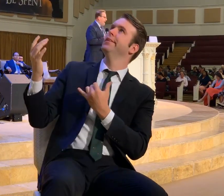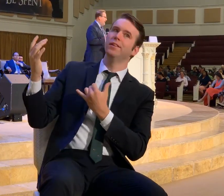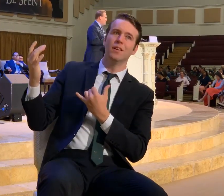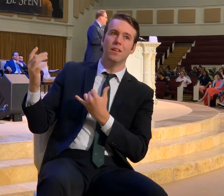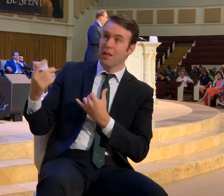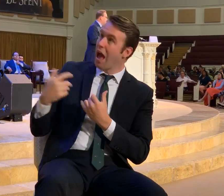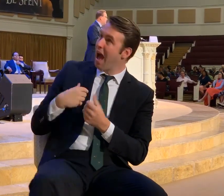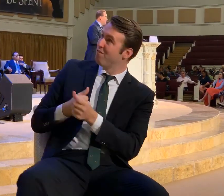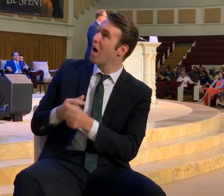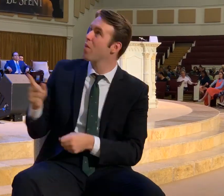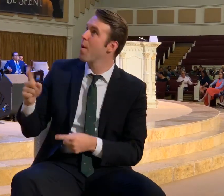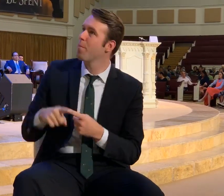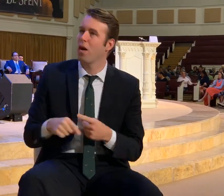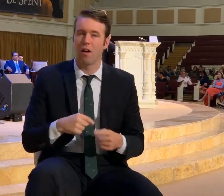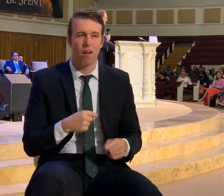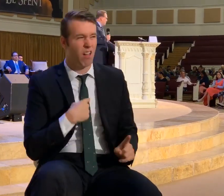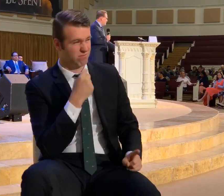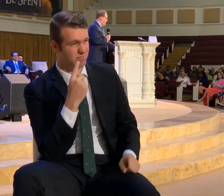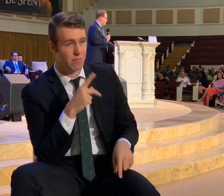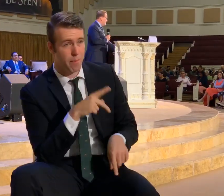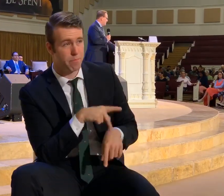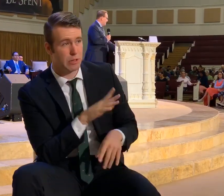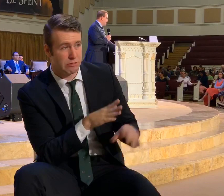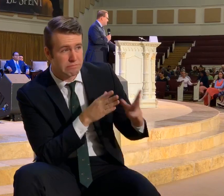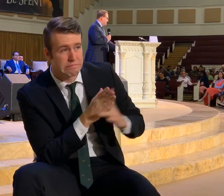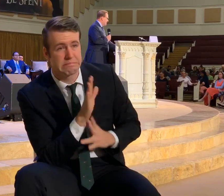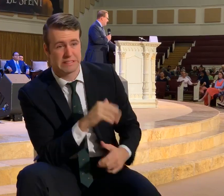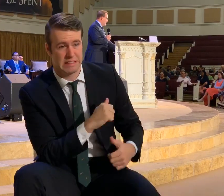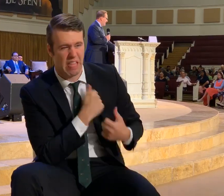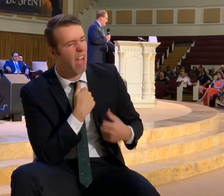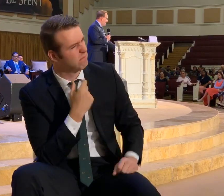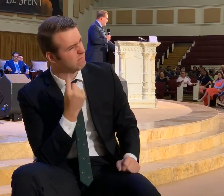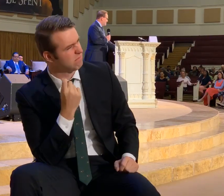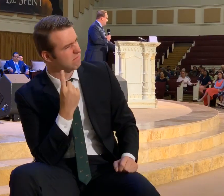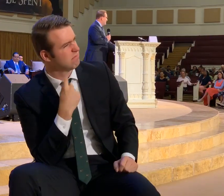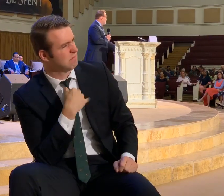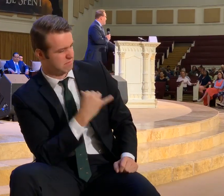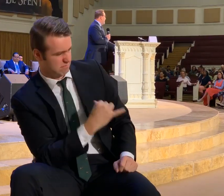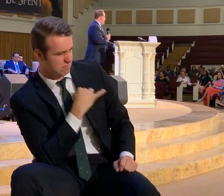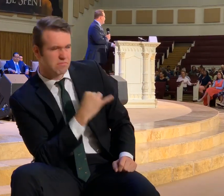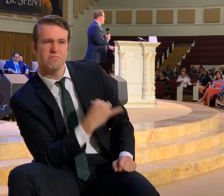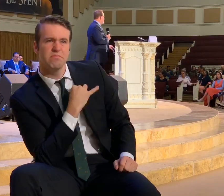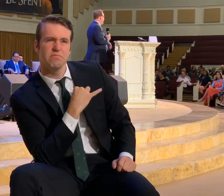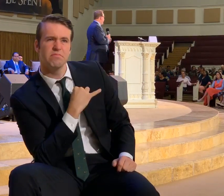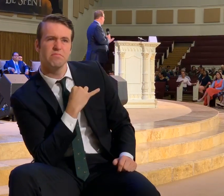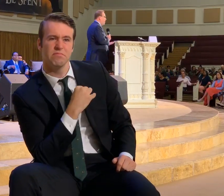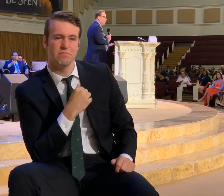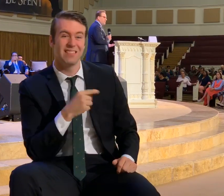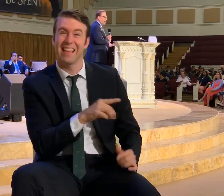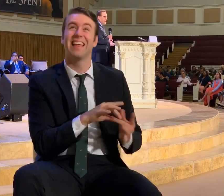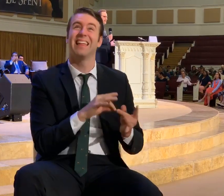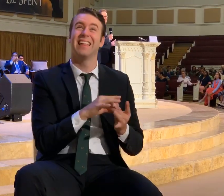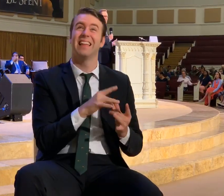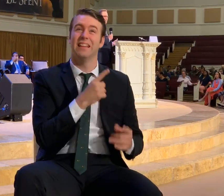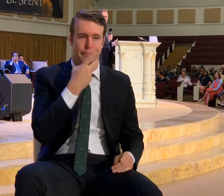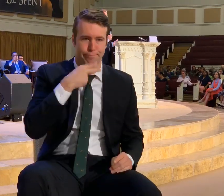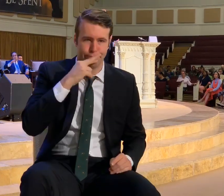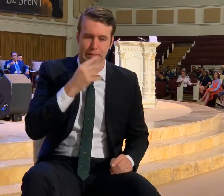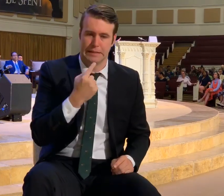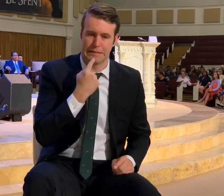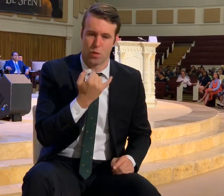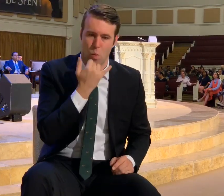identify with the Apostle Peter because I can see me saying the wrong thing